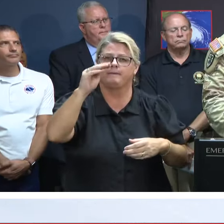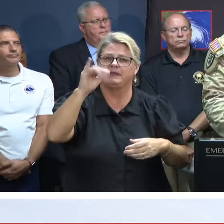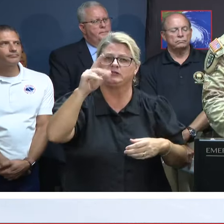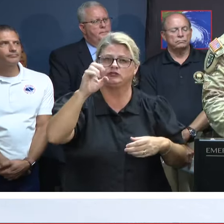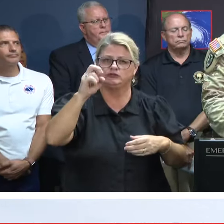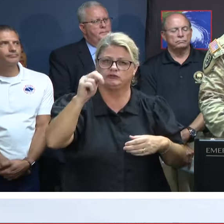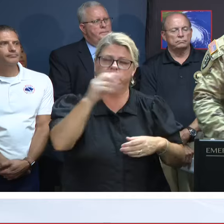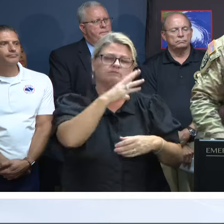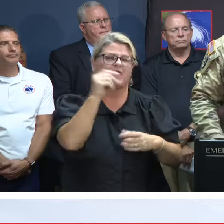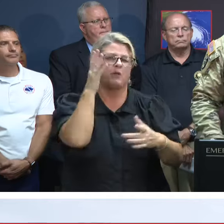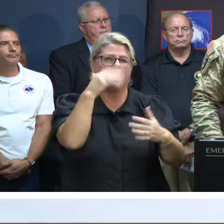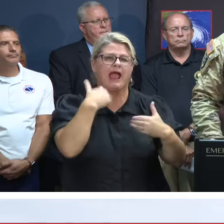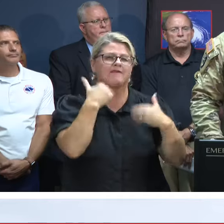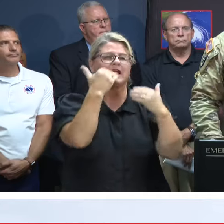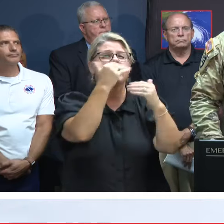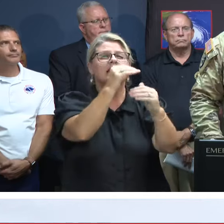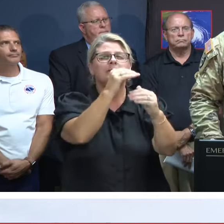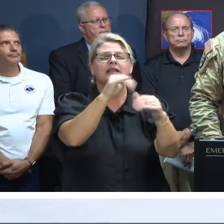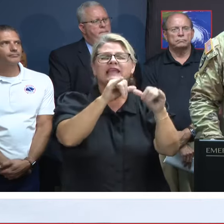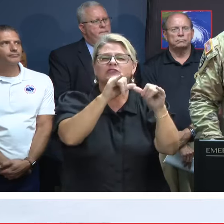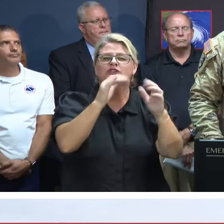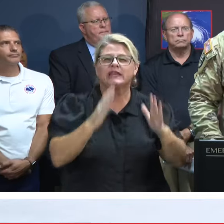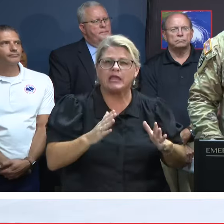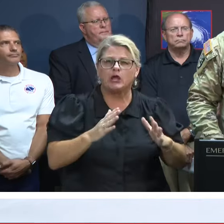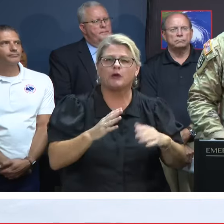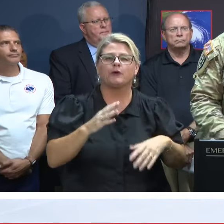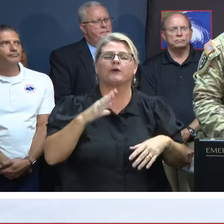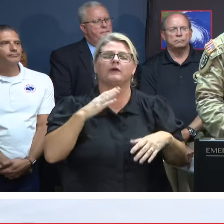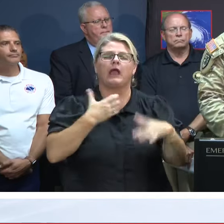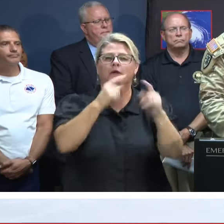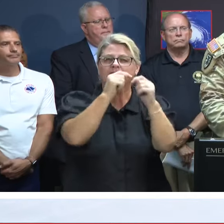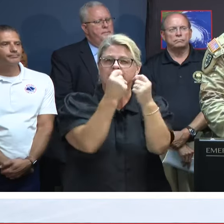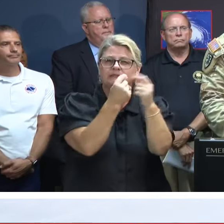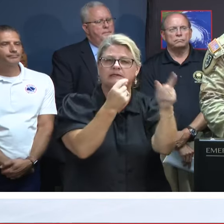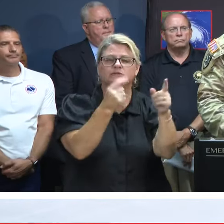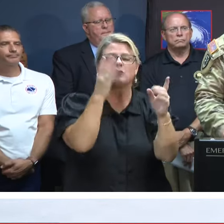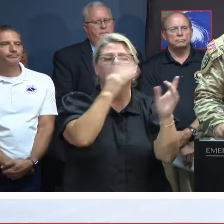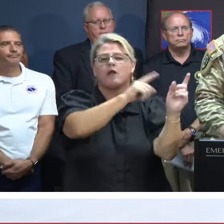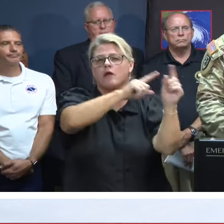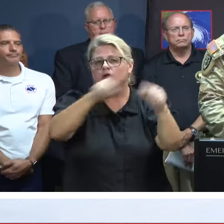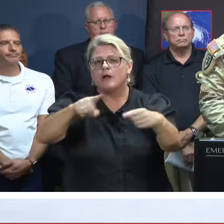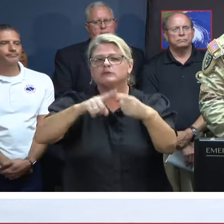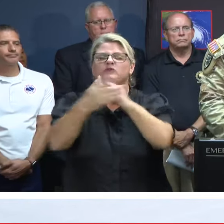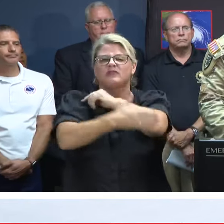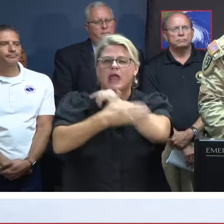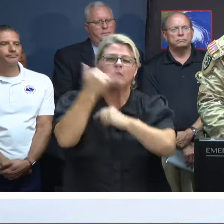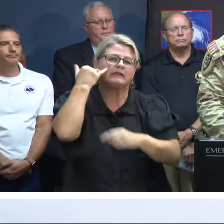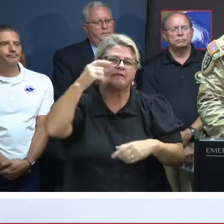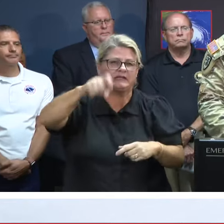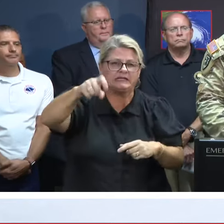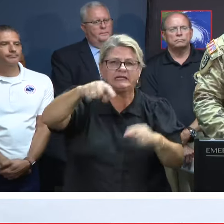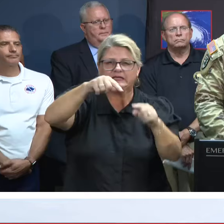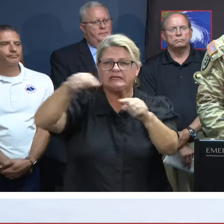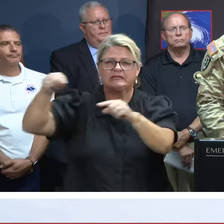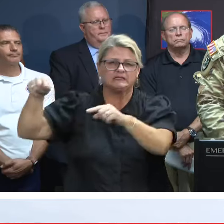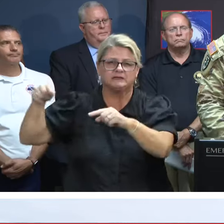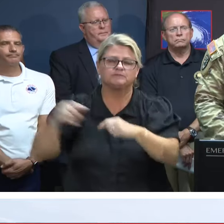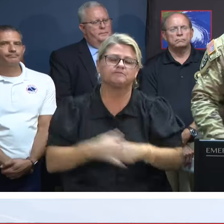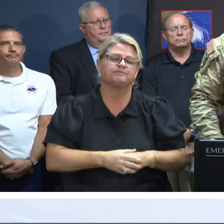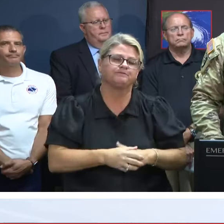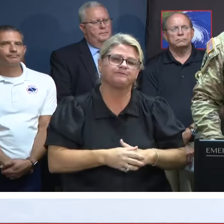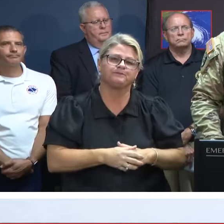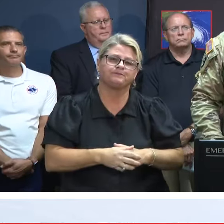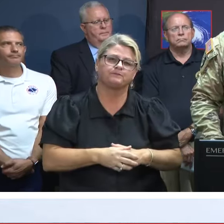have some limited engineer support, and our liaison teams will be deployed to the counties to help facilitate our response.